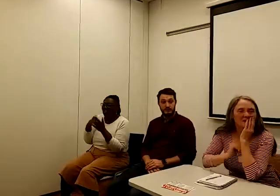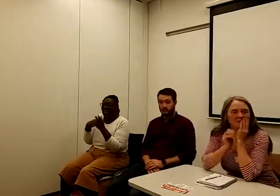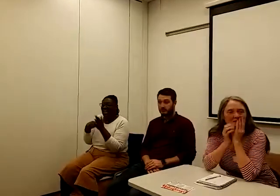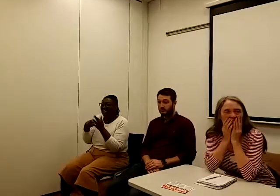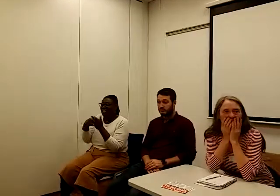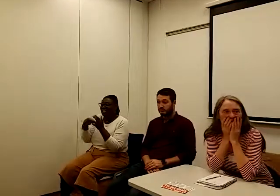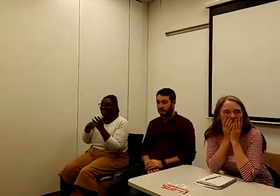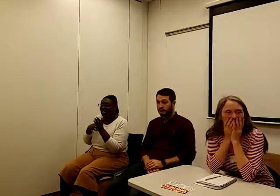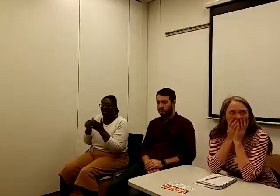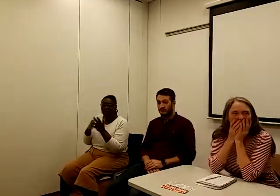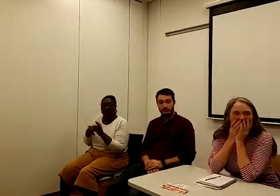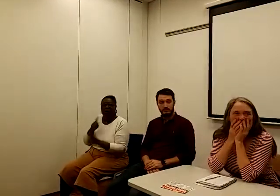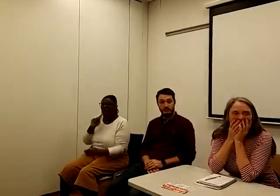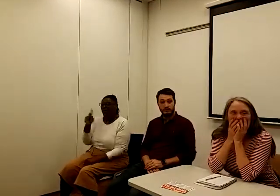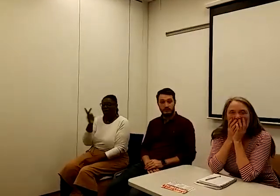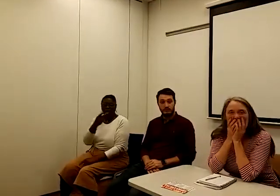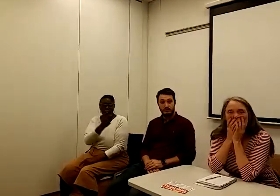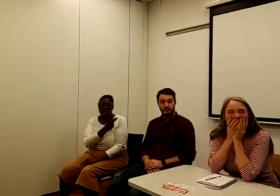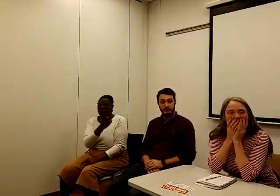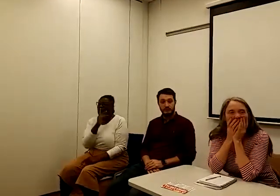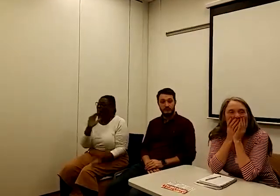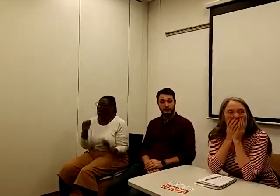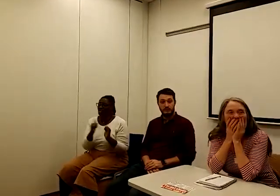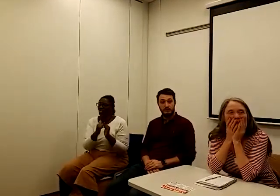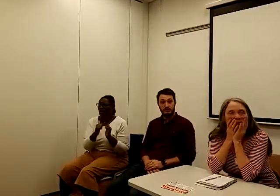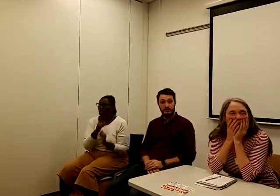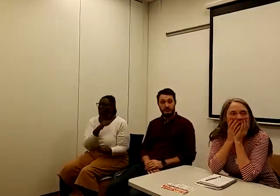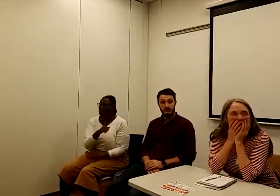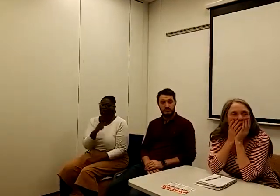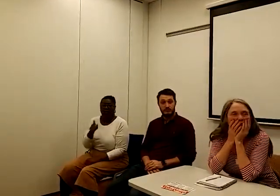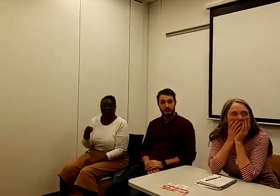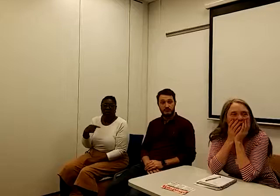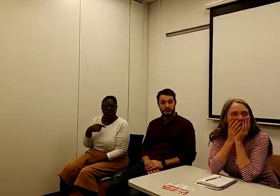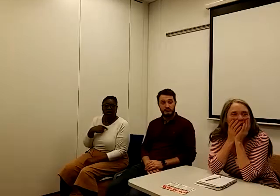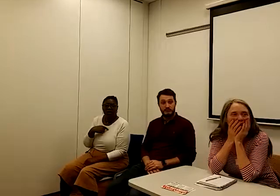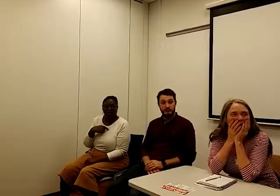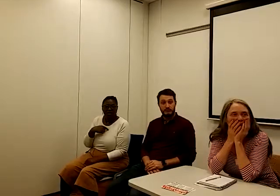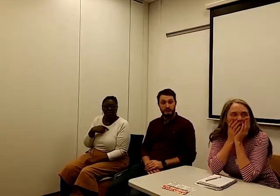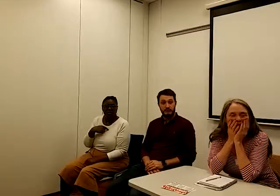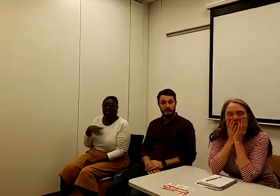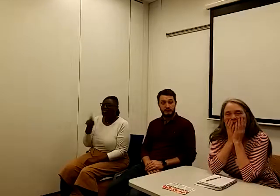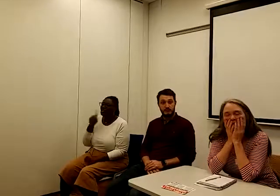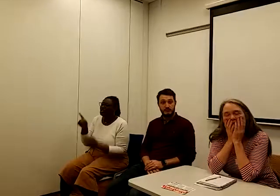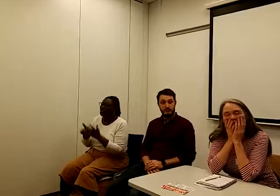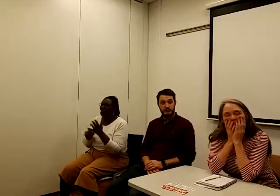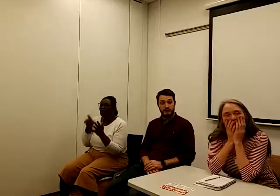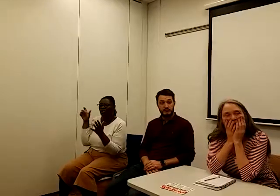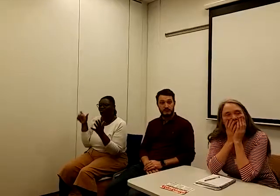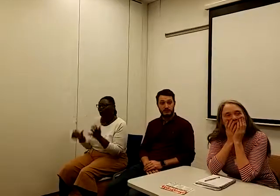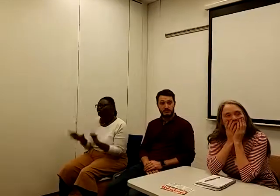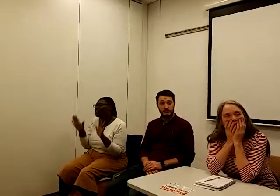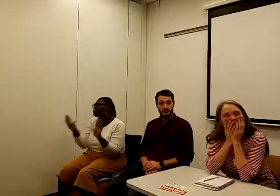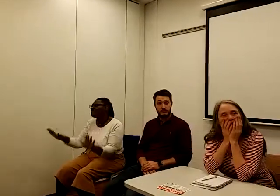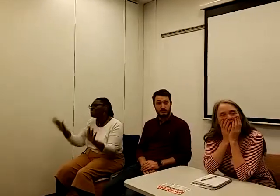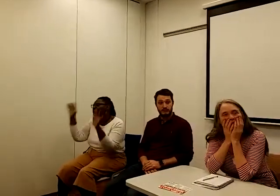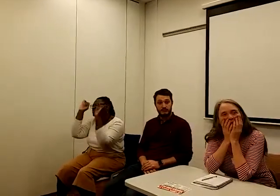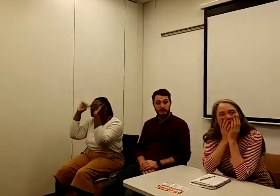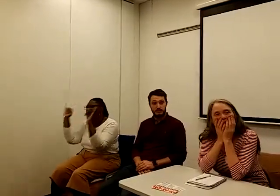I agree with the both of the speakers that I think our hospital property is universal credit. It is the nightmare that it's depending